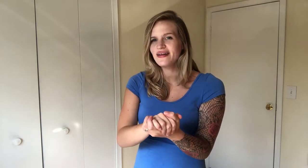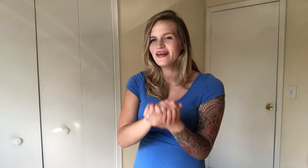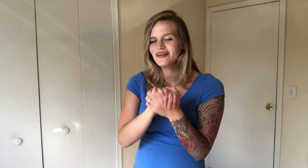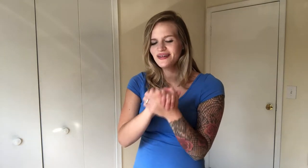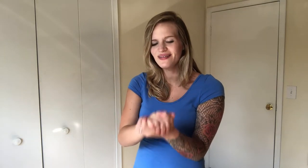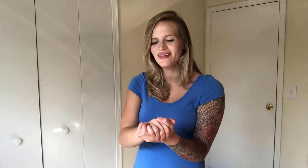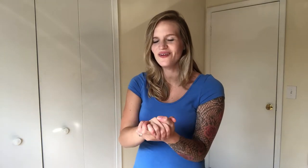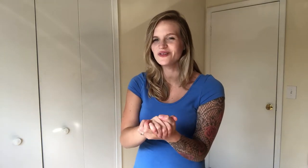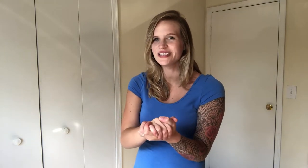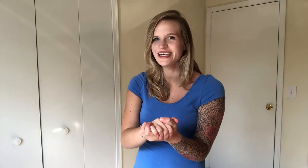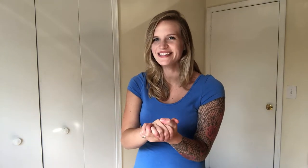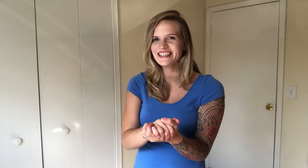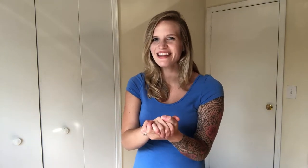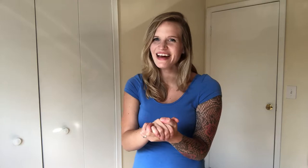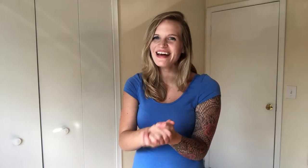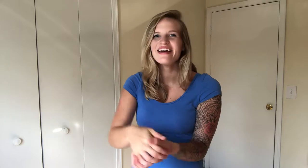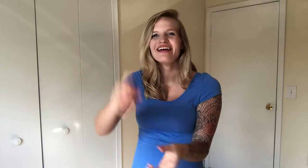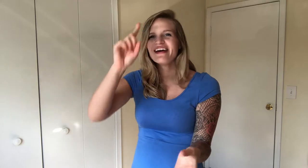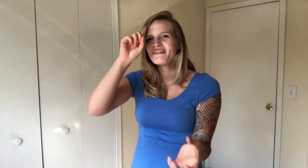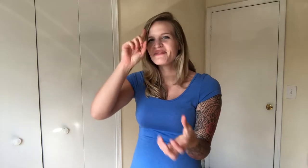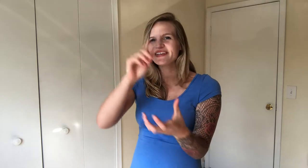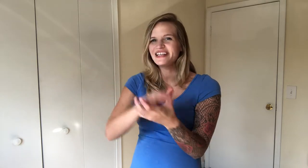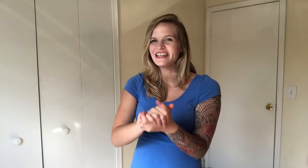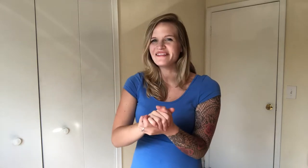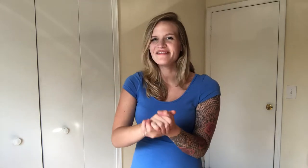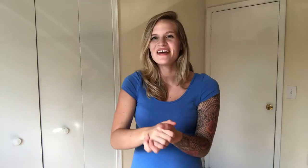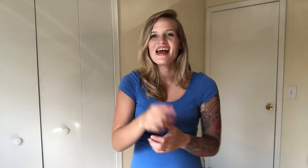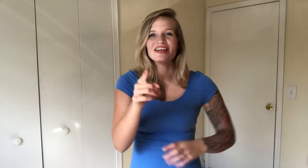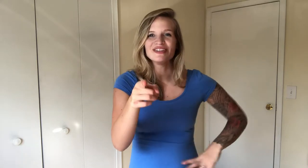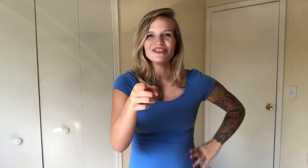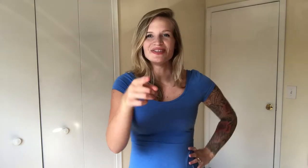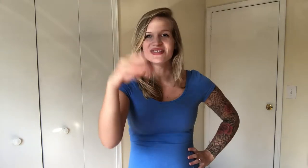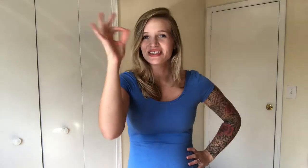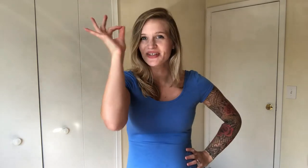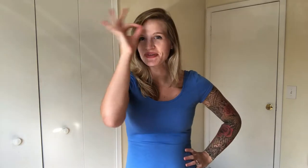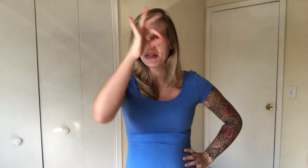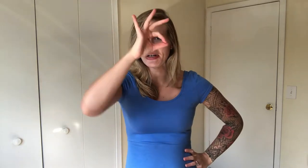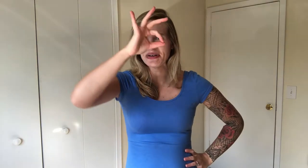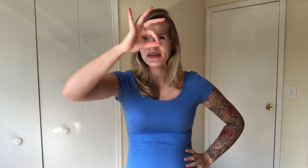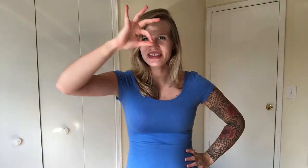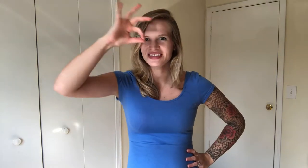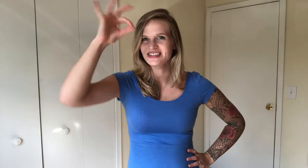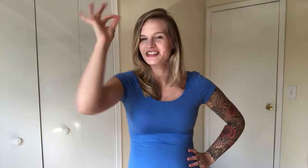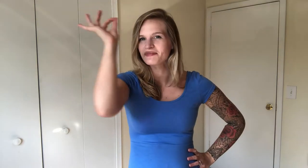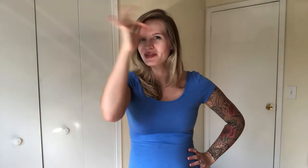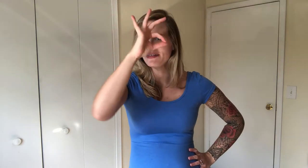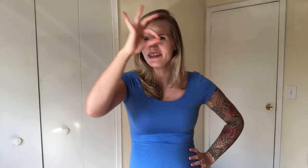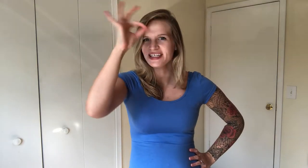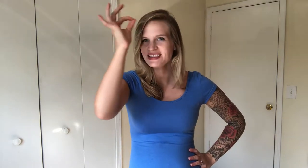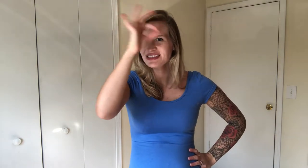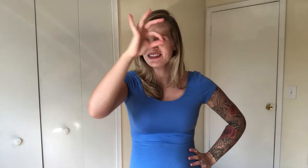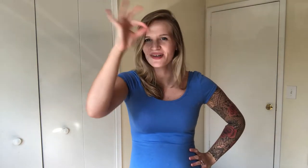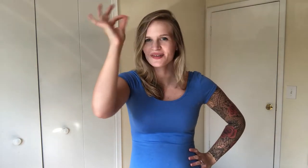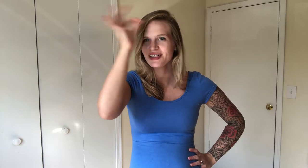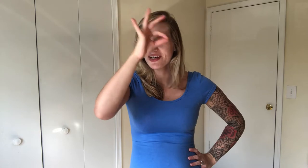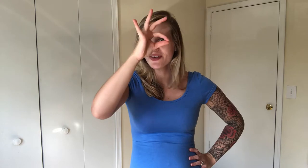Hold your hands like that. Believe. You. Don't know. So you're oblivious. You don't know.